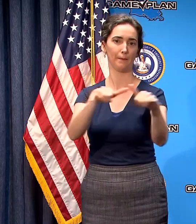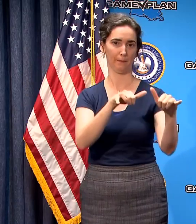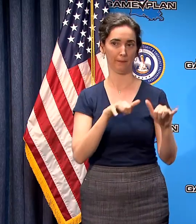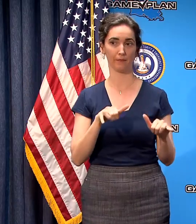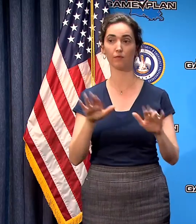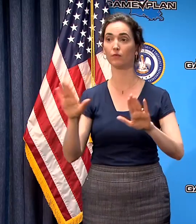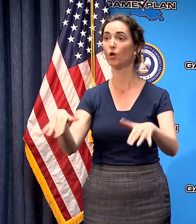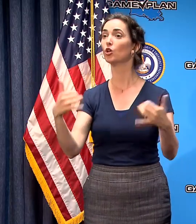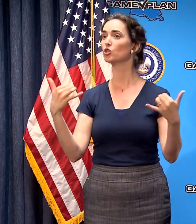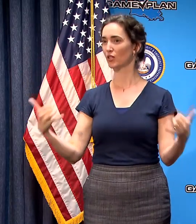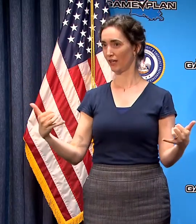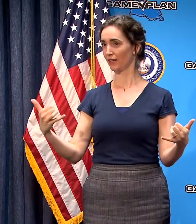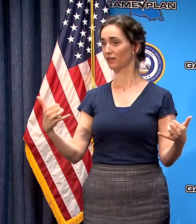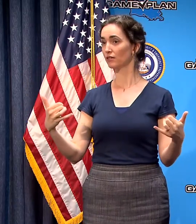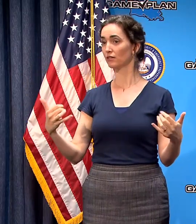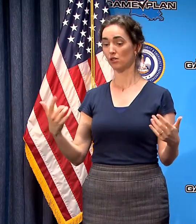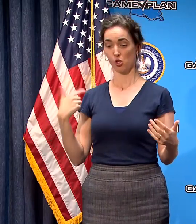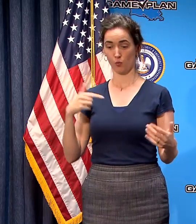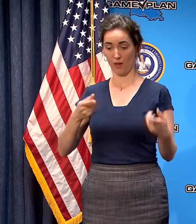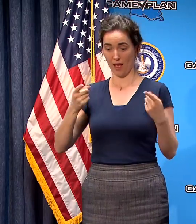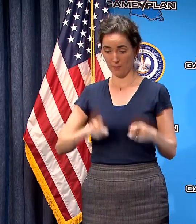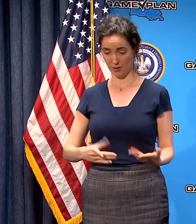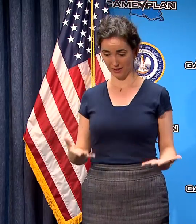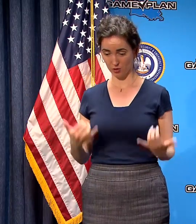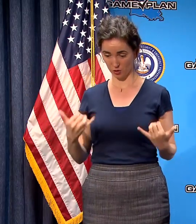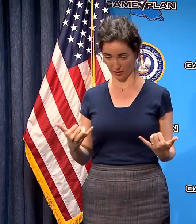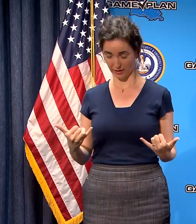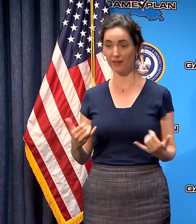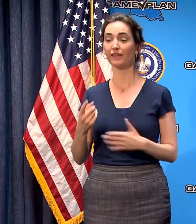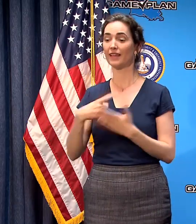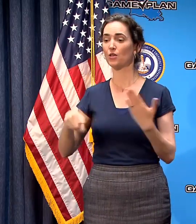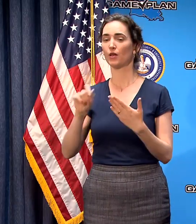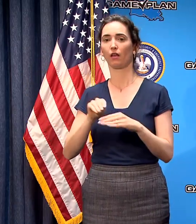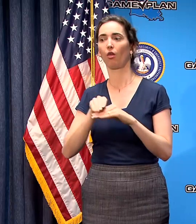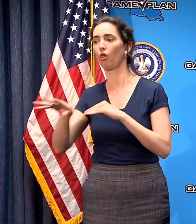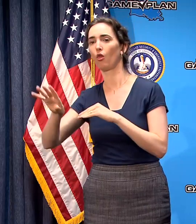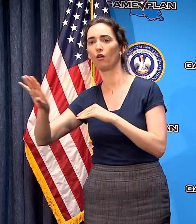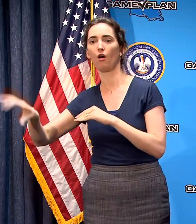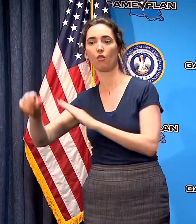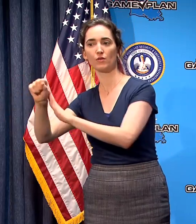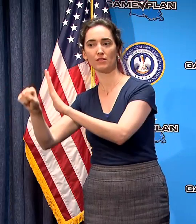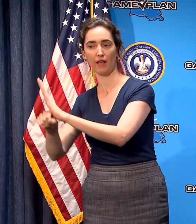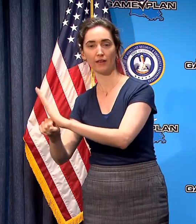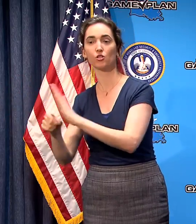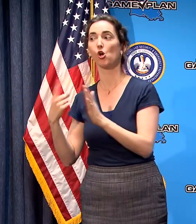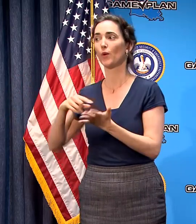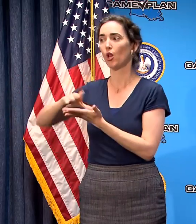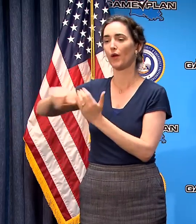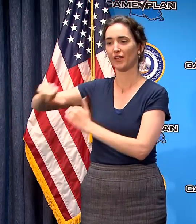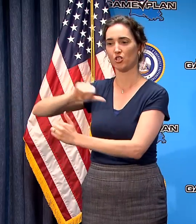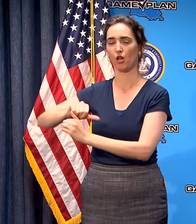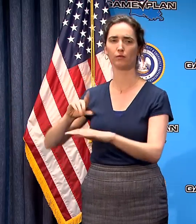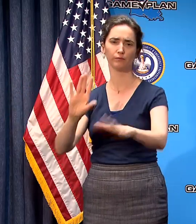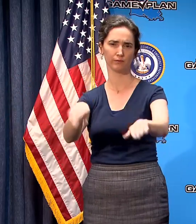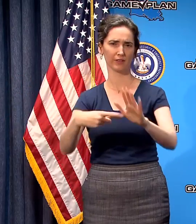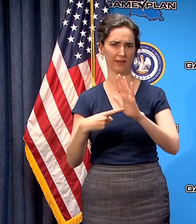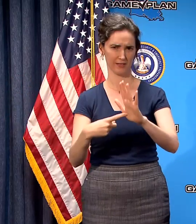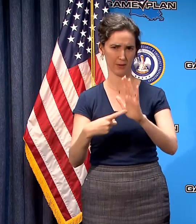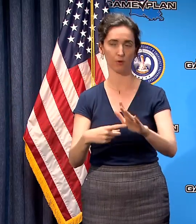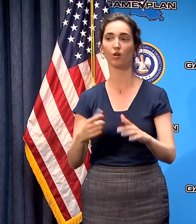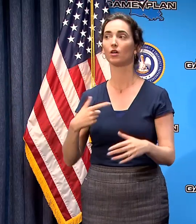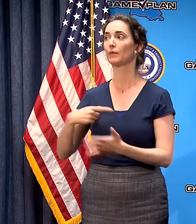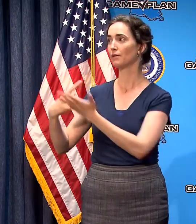see today our neighbors could see next week and so we're learning from one another for example I've had conversations with